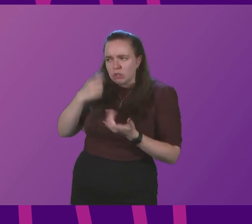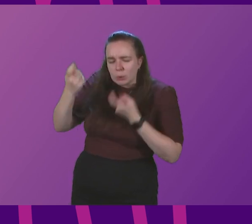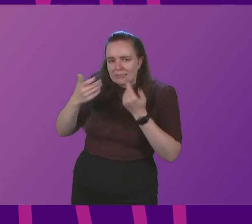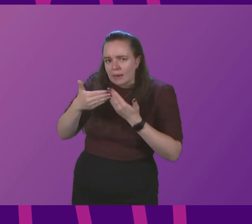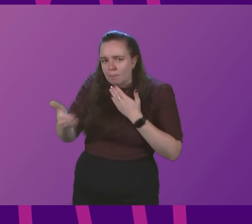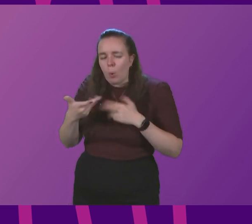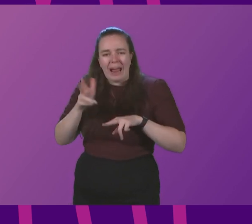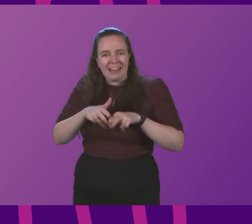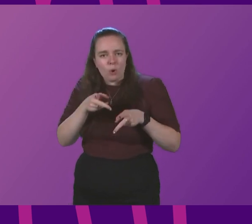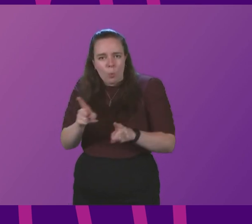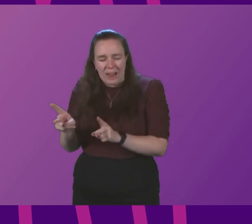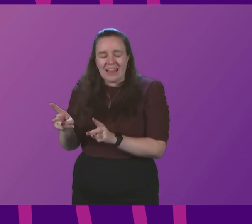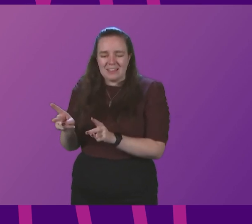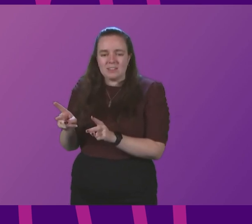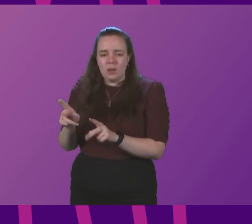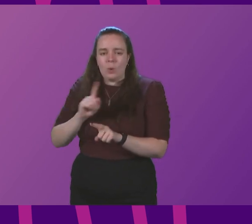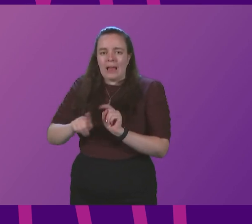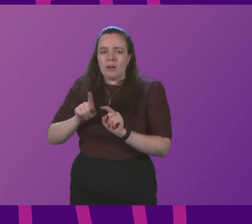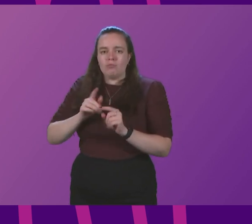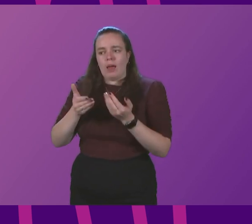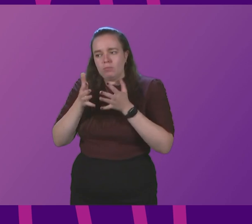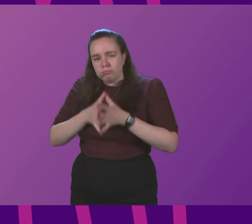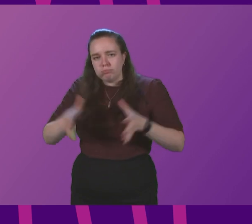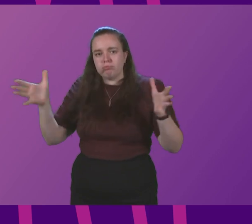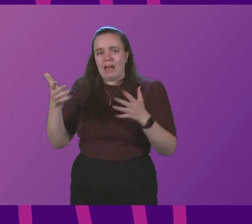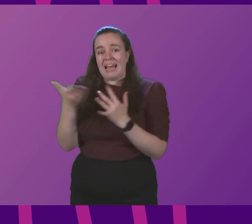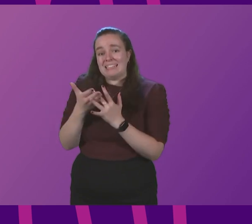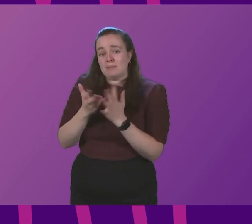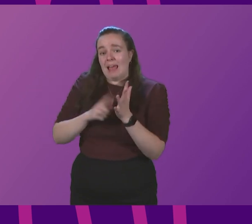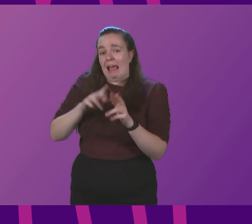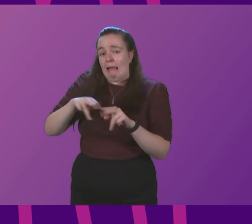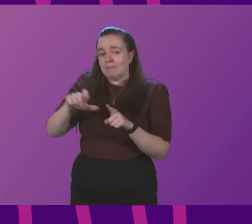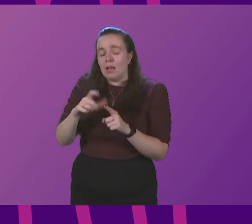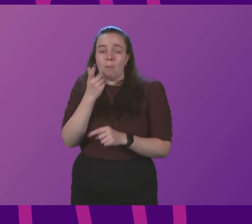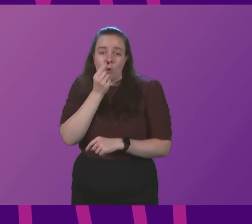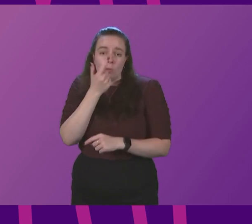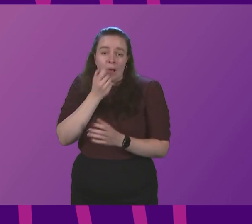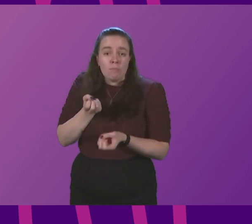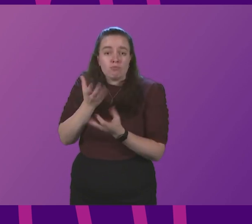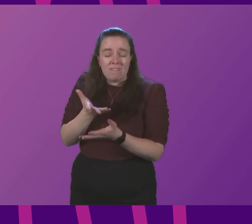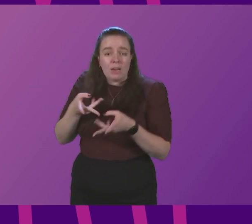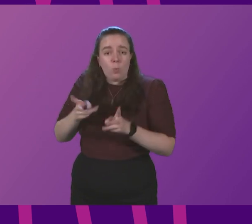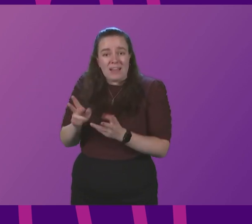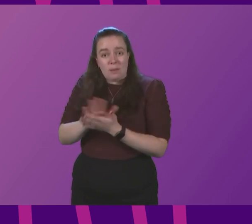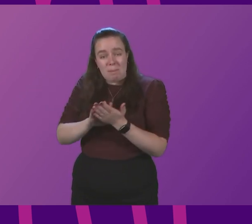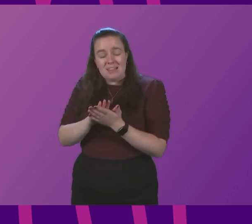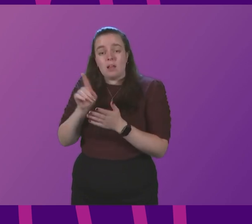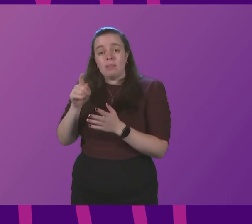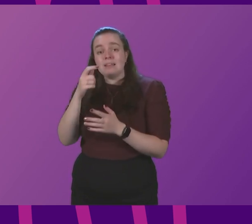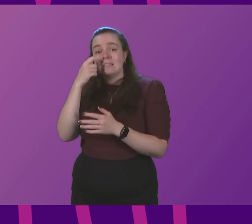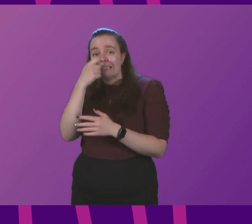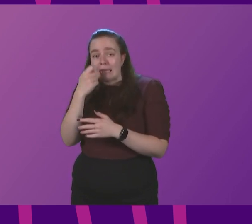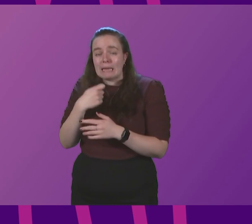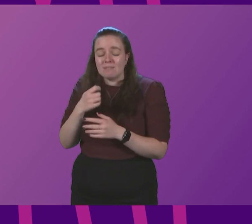there are ways in which, as well as spreading the accessibility of LFDs, we can look at providing ways in which these tests for people with